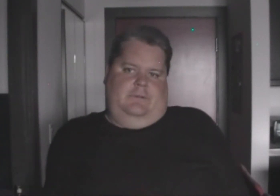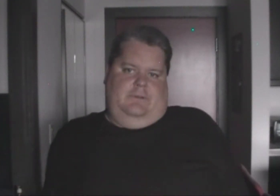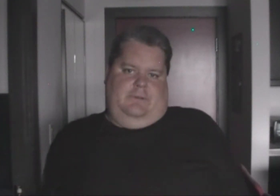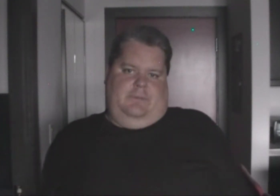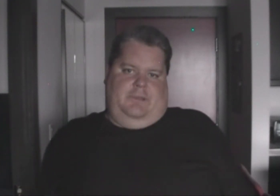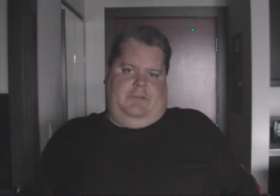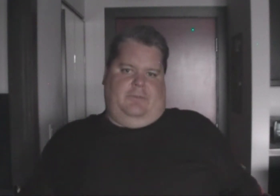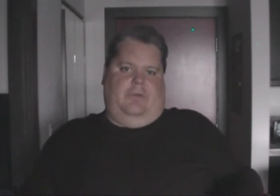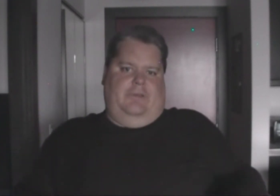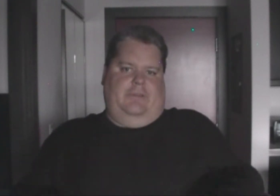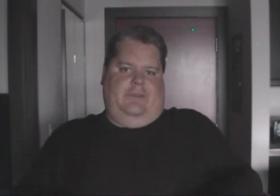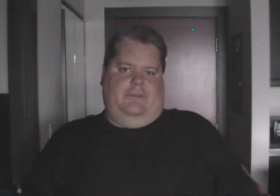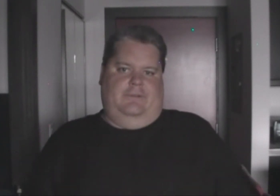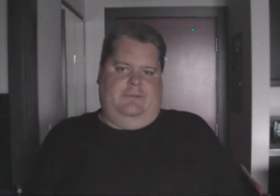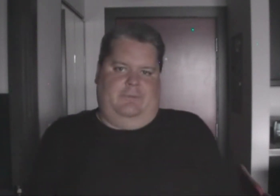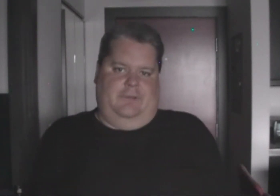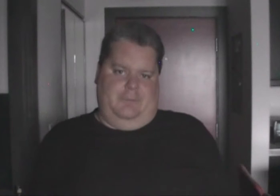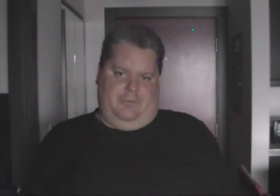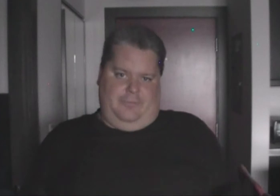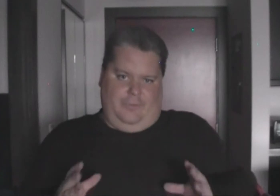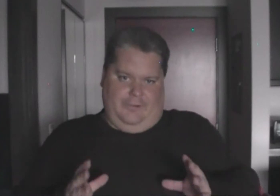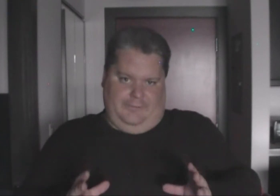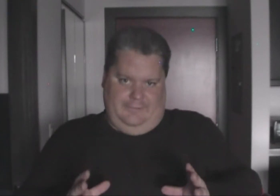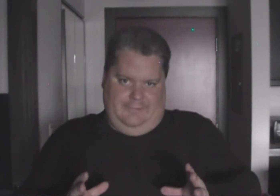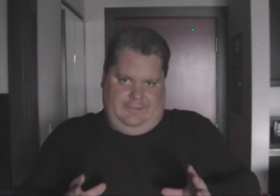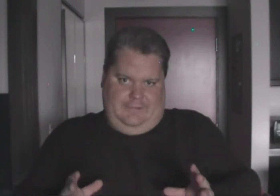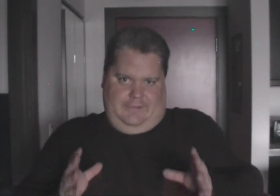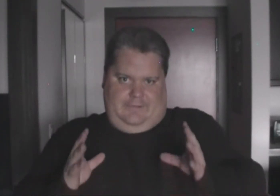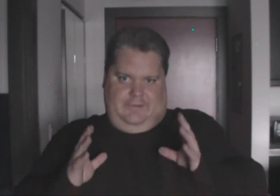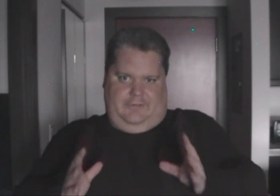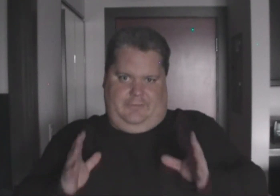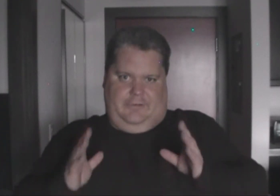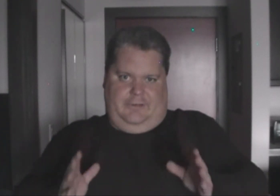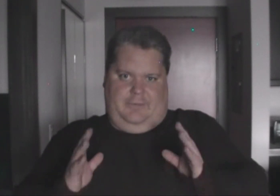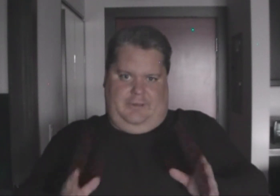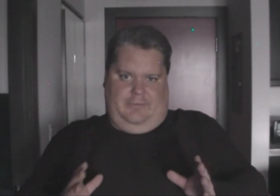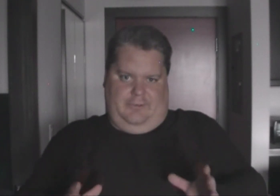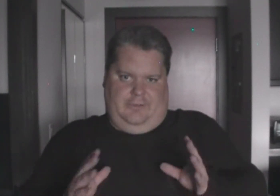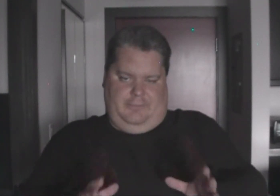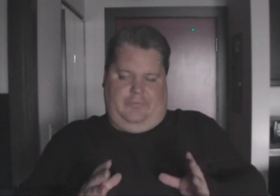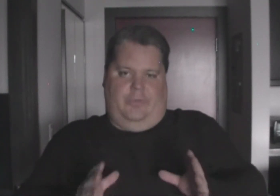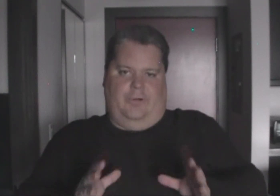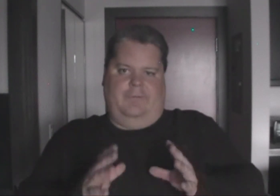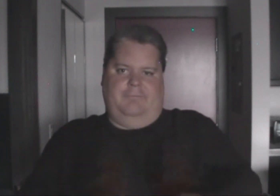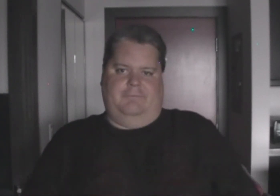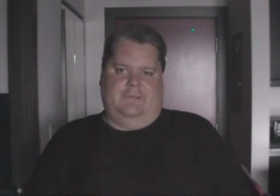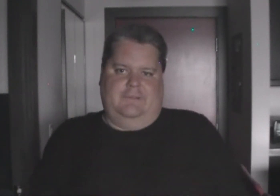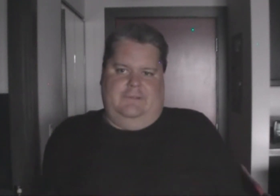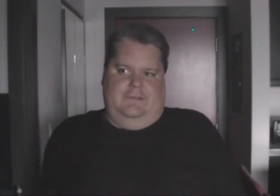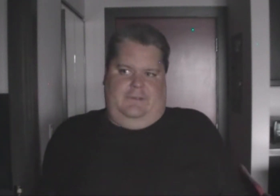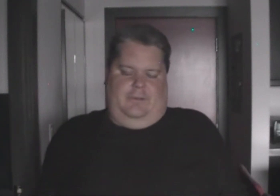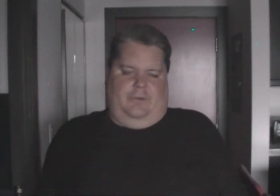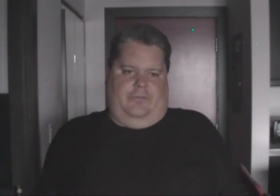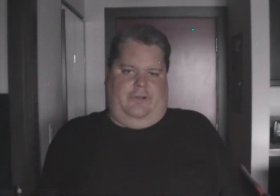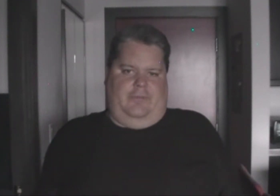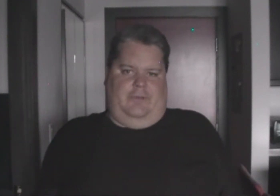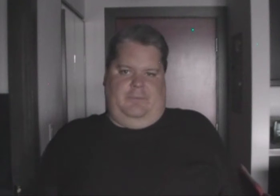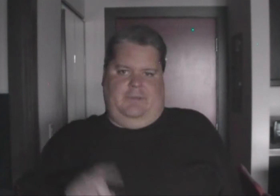and then you beat this rolling thing, but number four, this is where you gotta be careful, because after four, you go to five, where you beat the